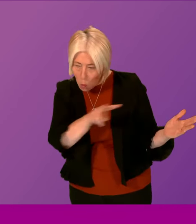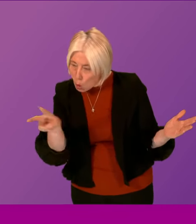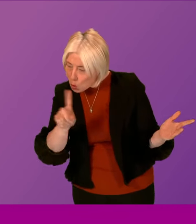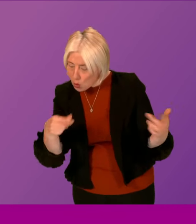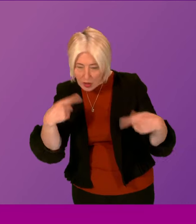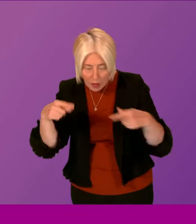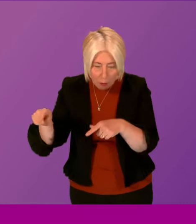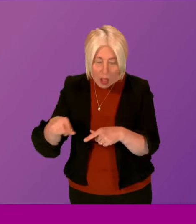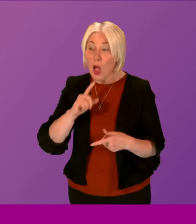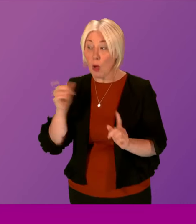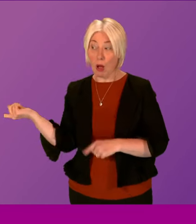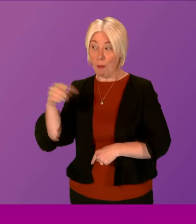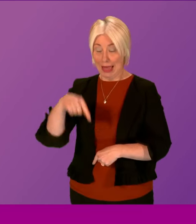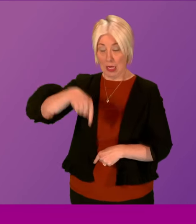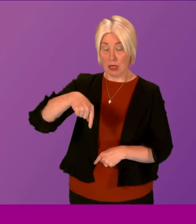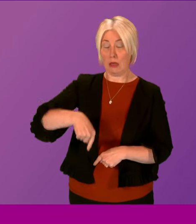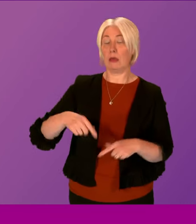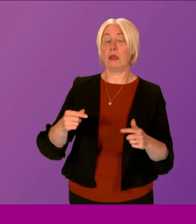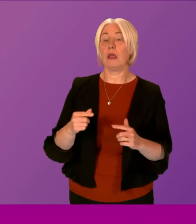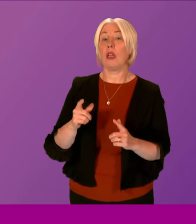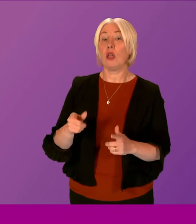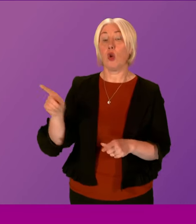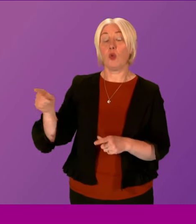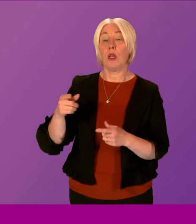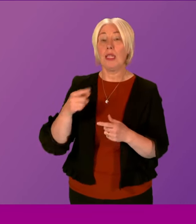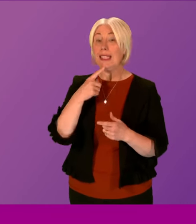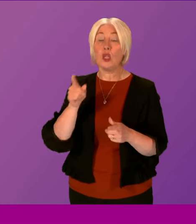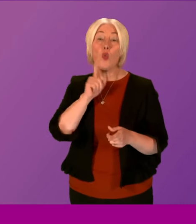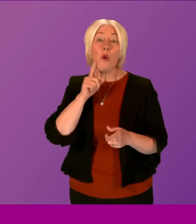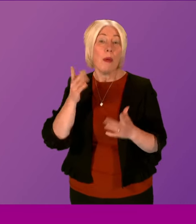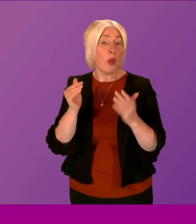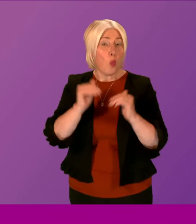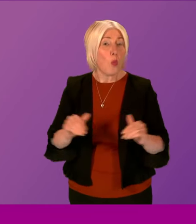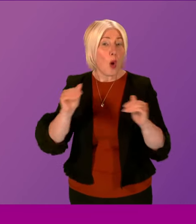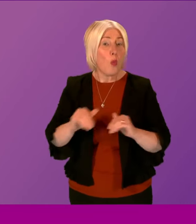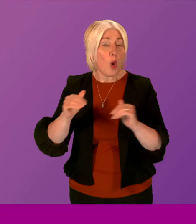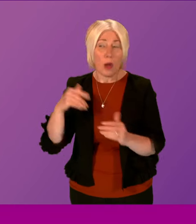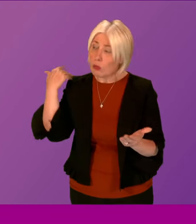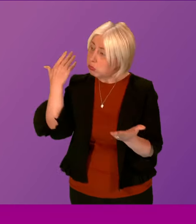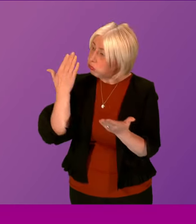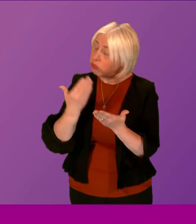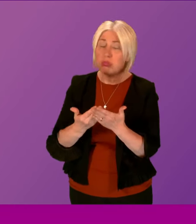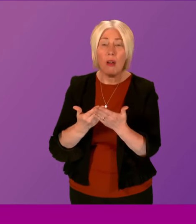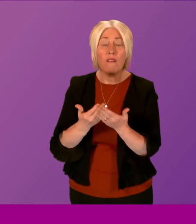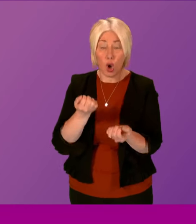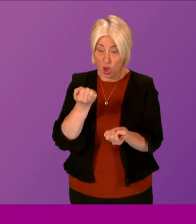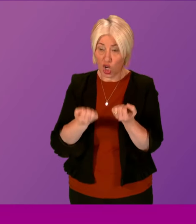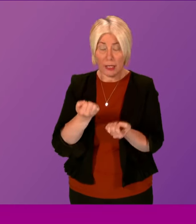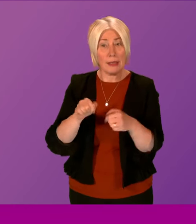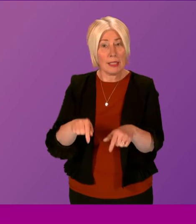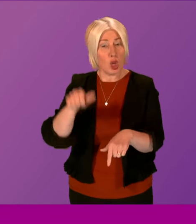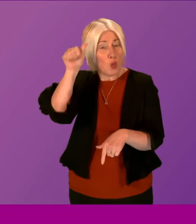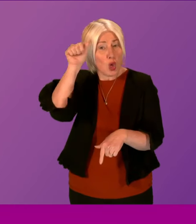Because as Douglas Ross said, I think in his opening question, women have waited far too long for justice, given the history